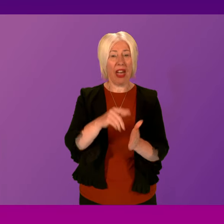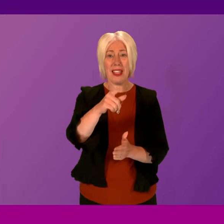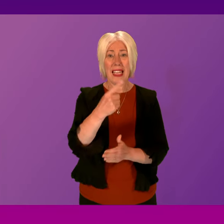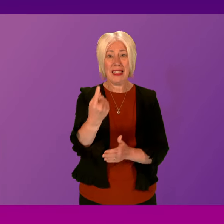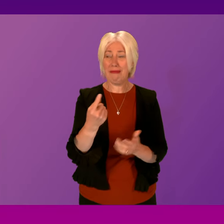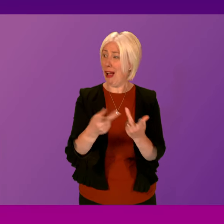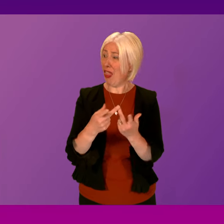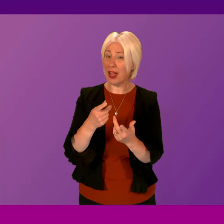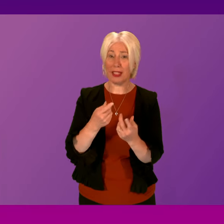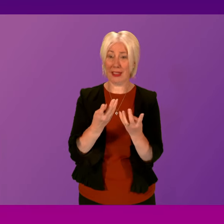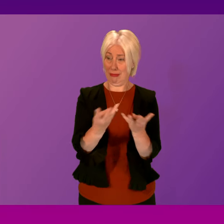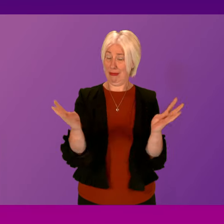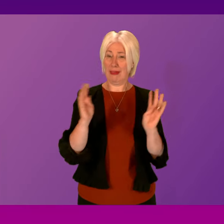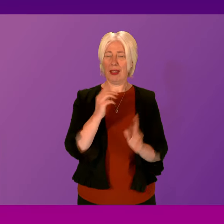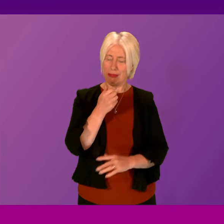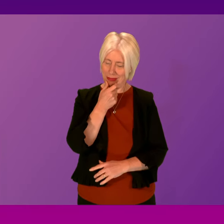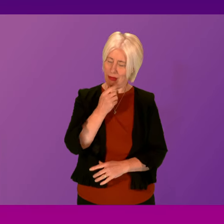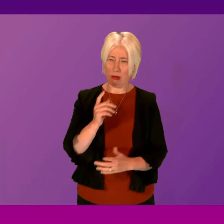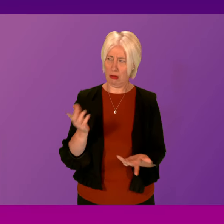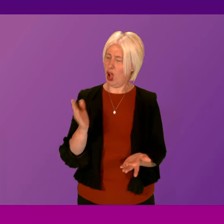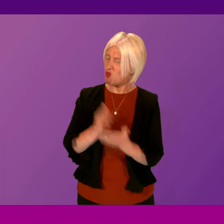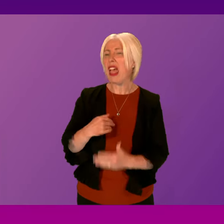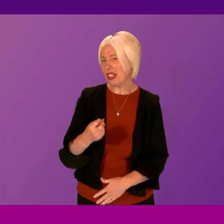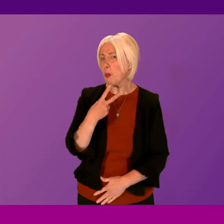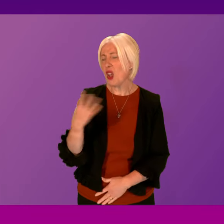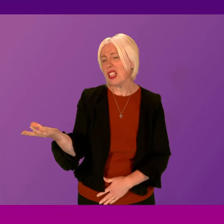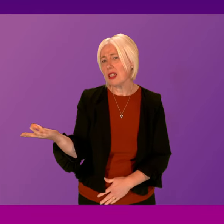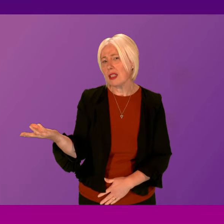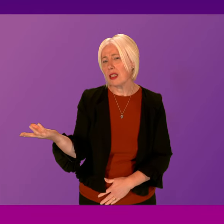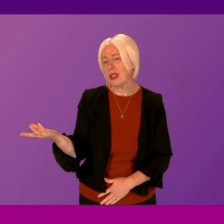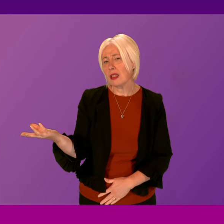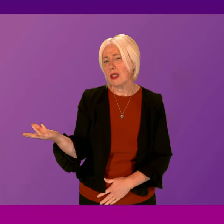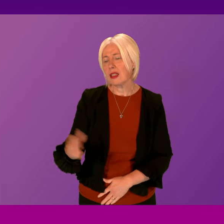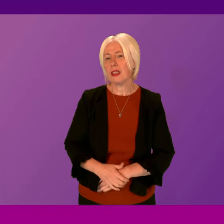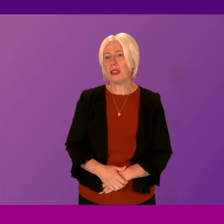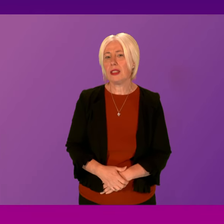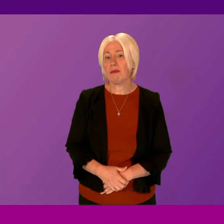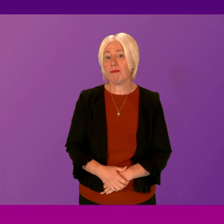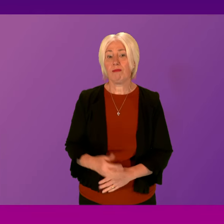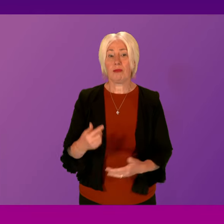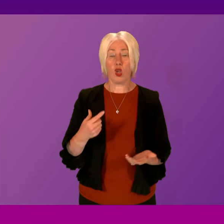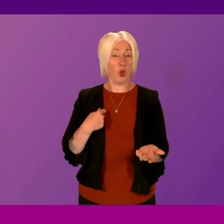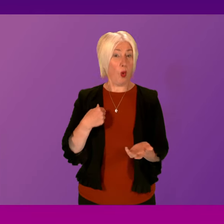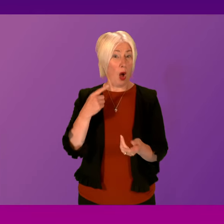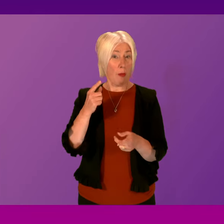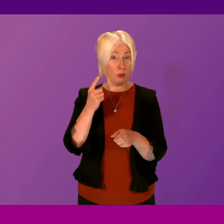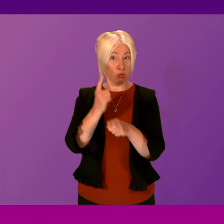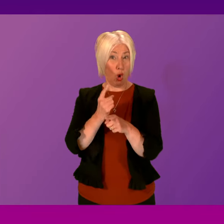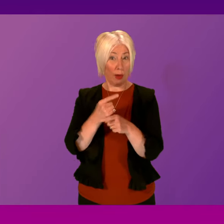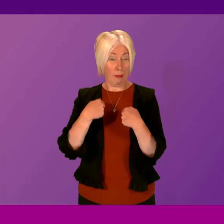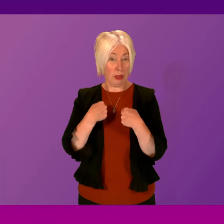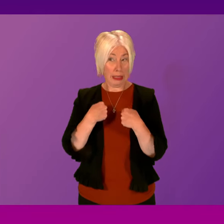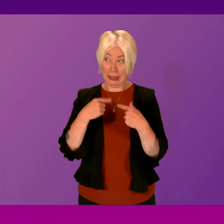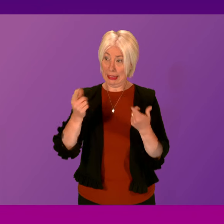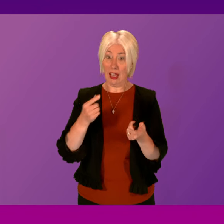on the front bench is really disappointing. Because what I'm speaking about is